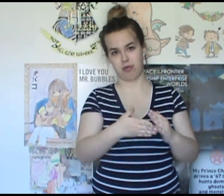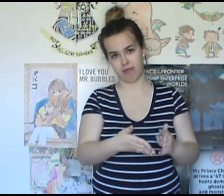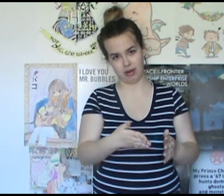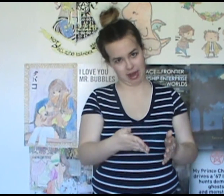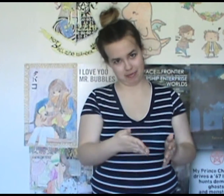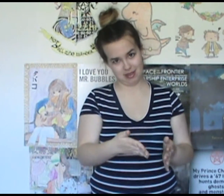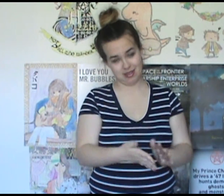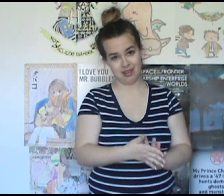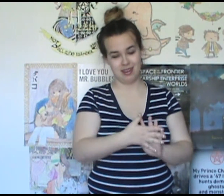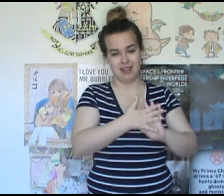of what happened.